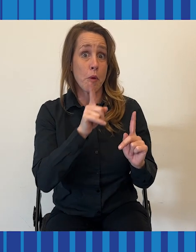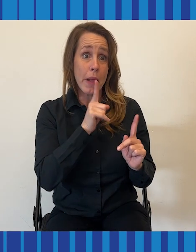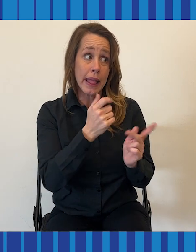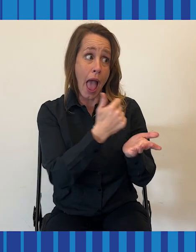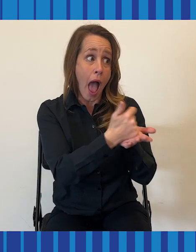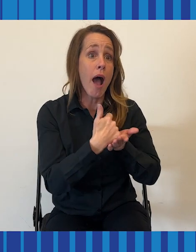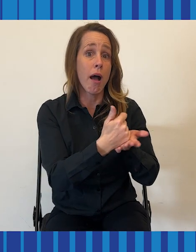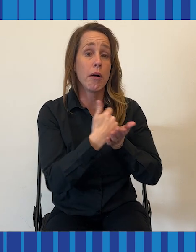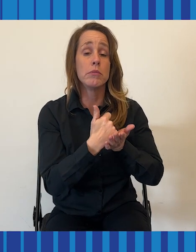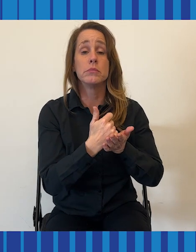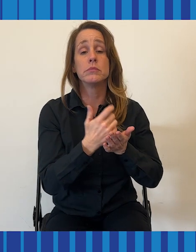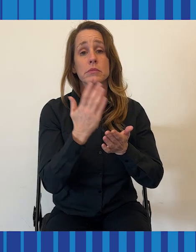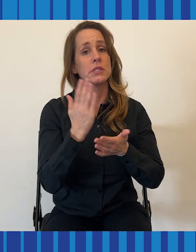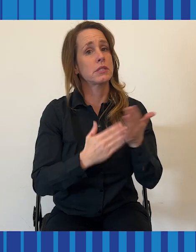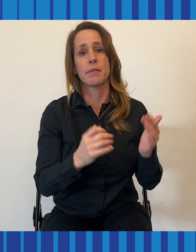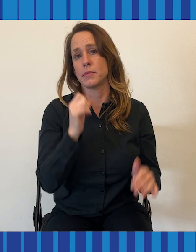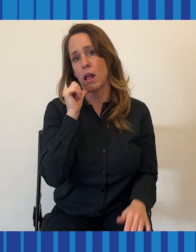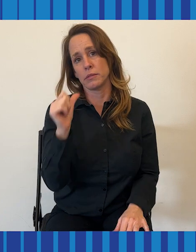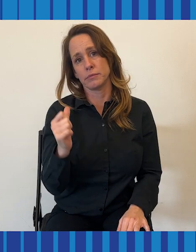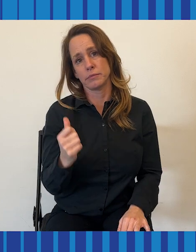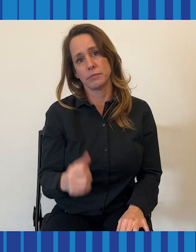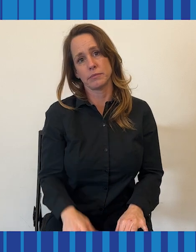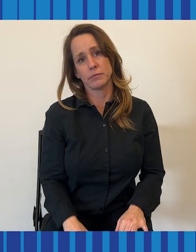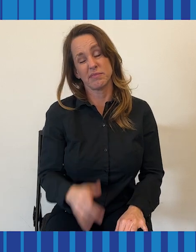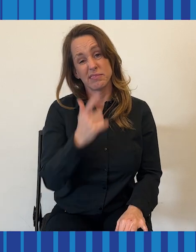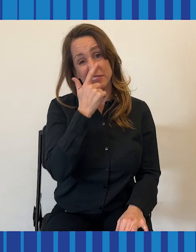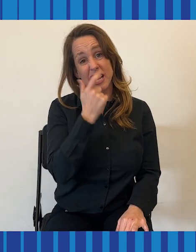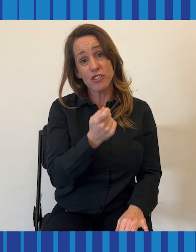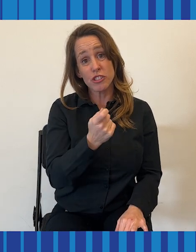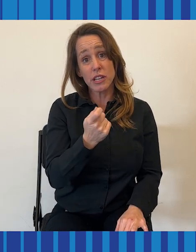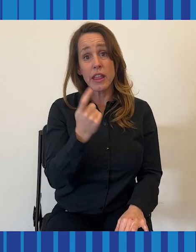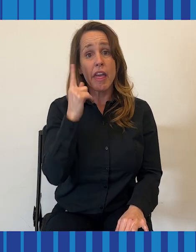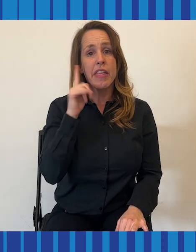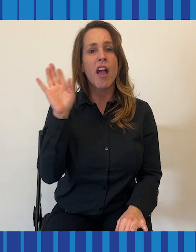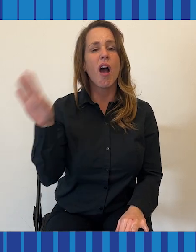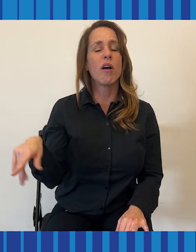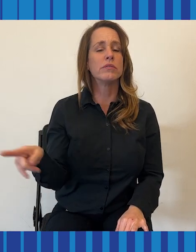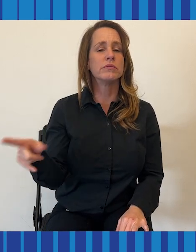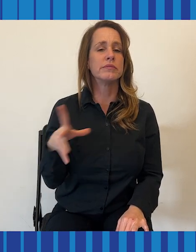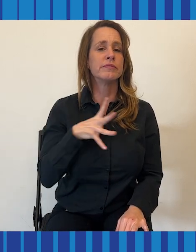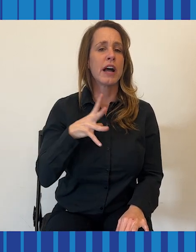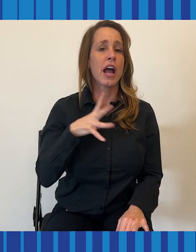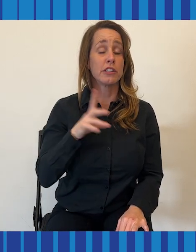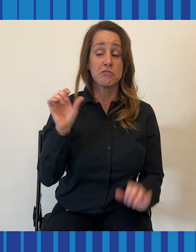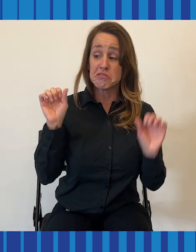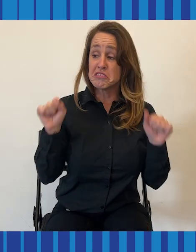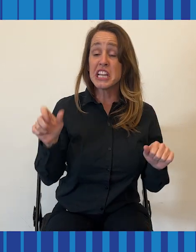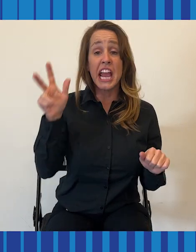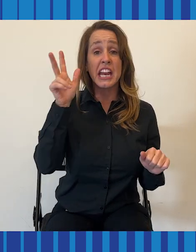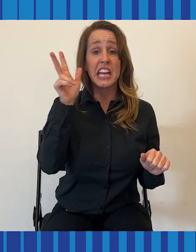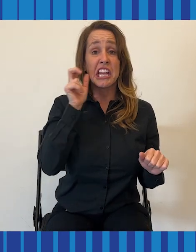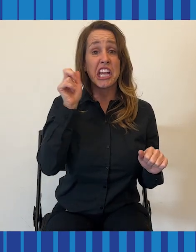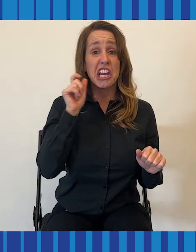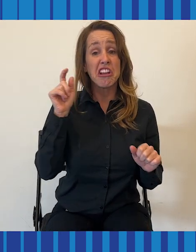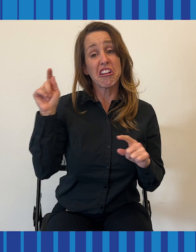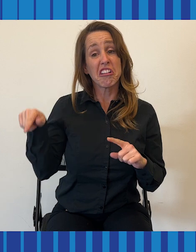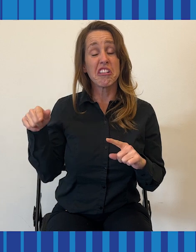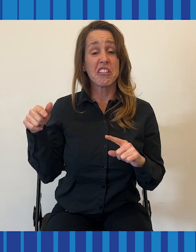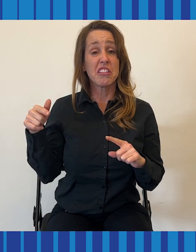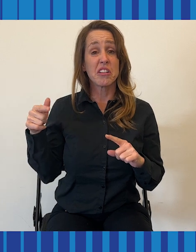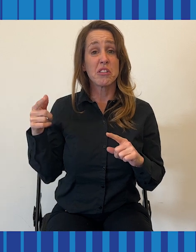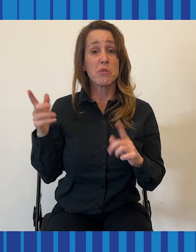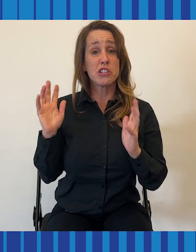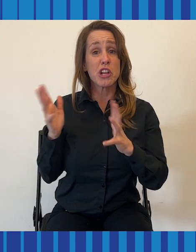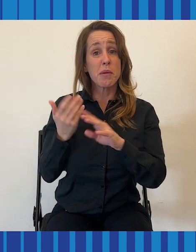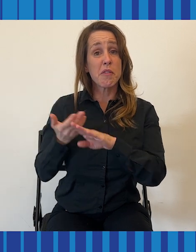Some people are just, you know, so helpful about it, but then some aren't. It's interesting. They think you do okay. They think, but she